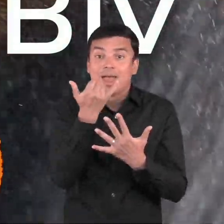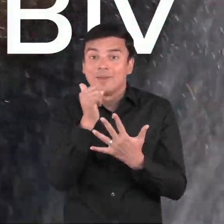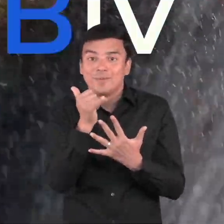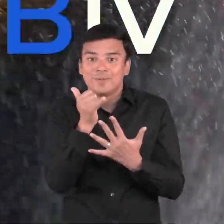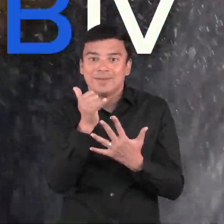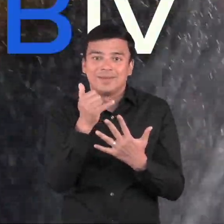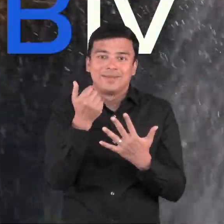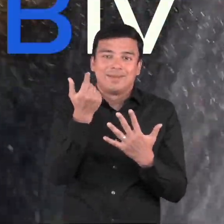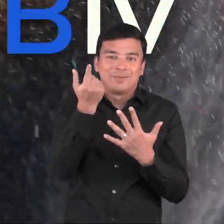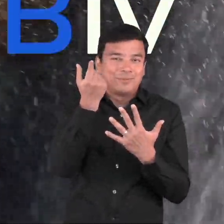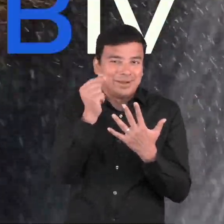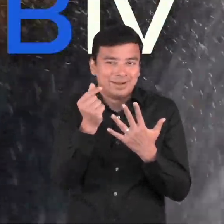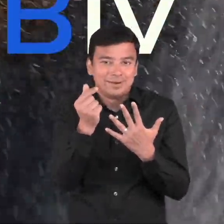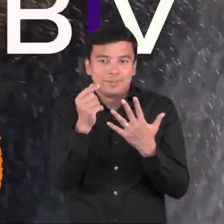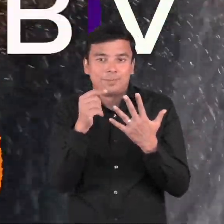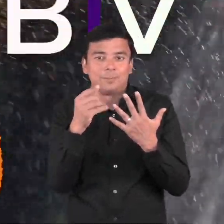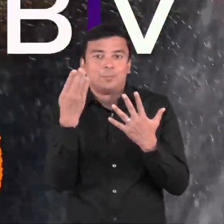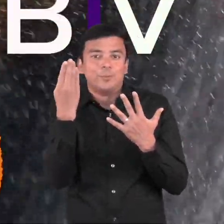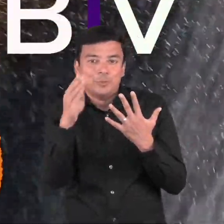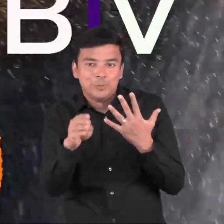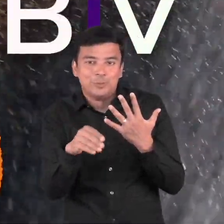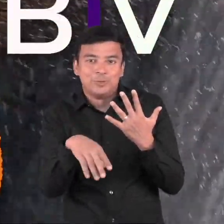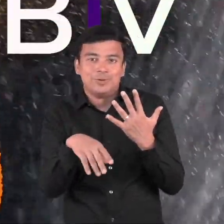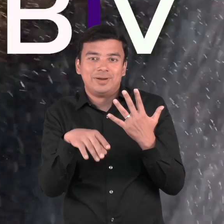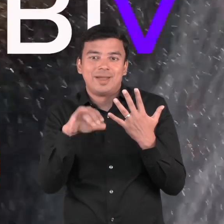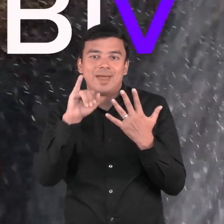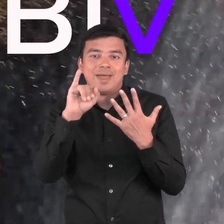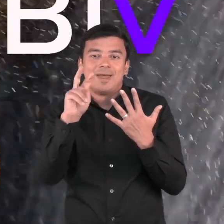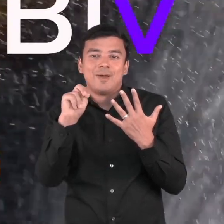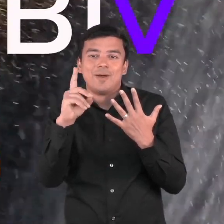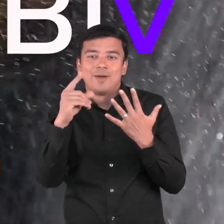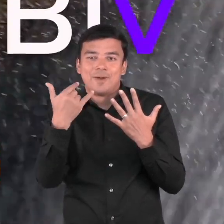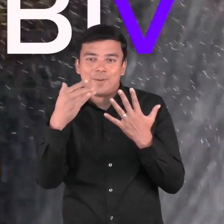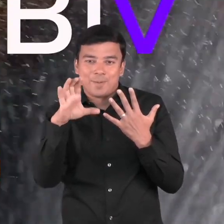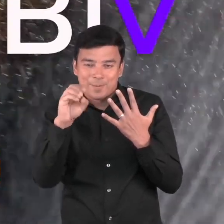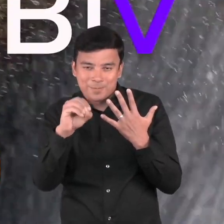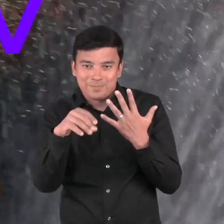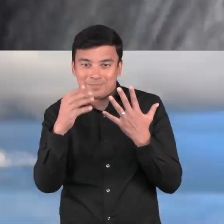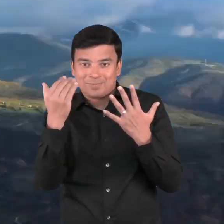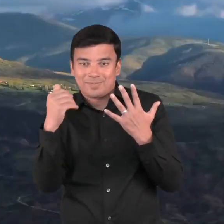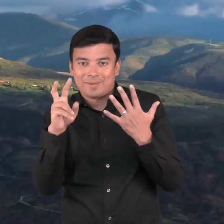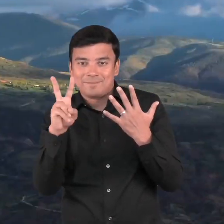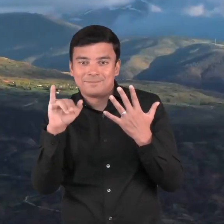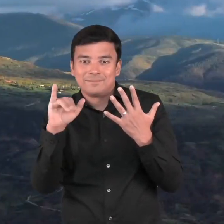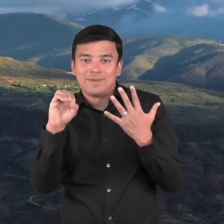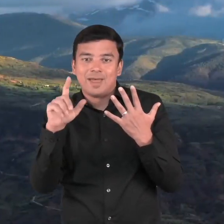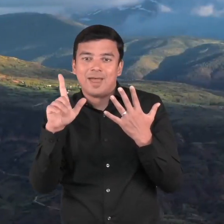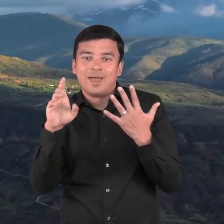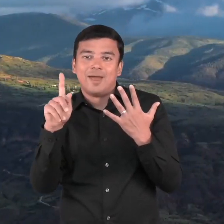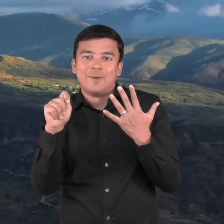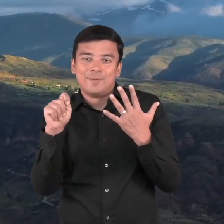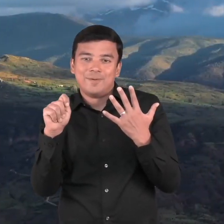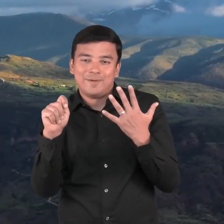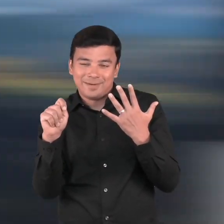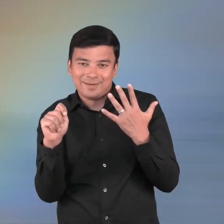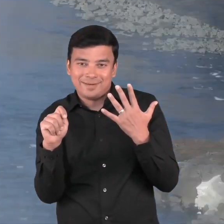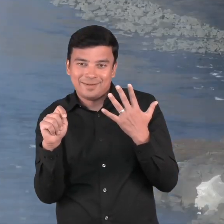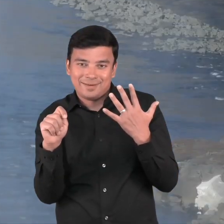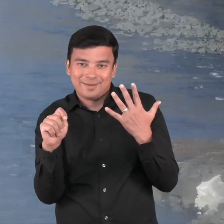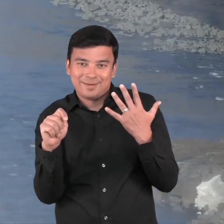blue, indigo, violet. Because they are made of light, rainbows